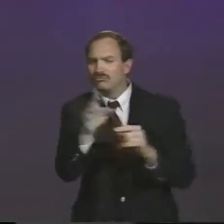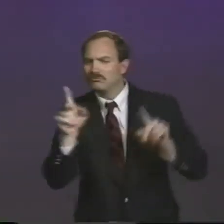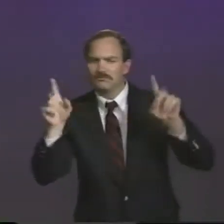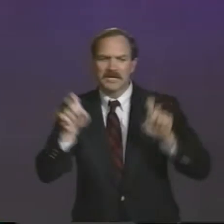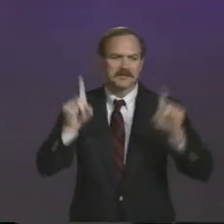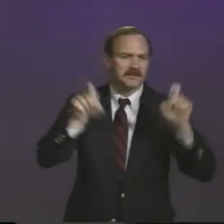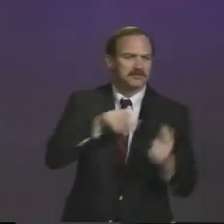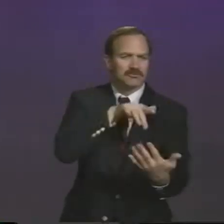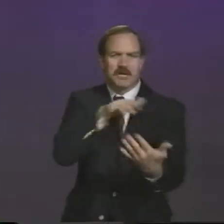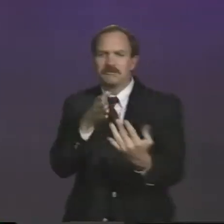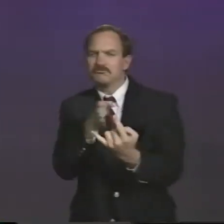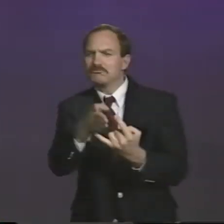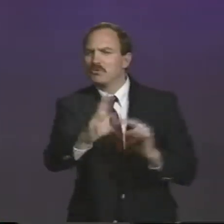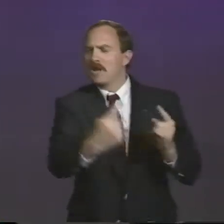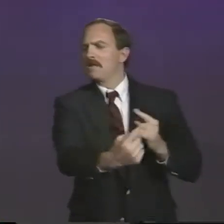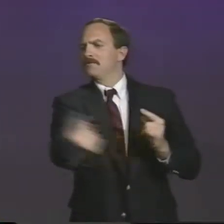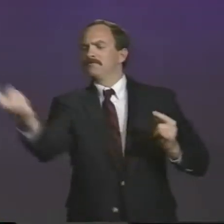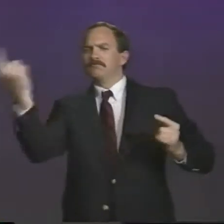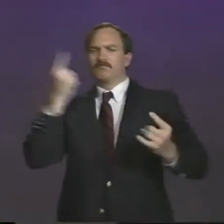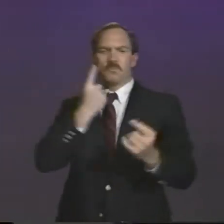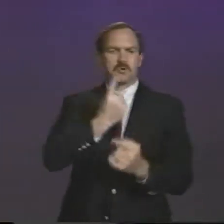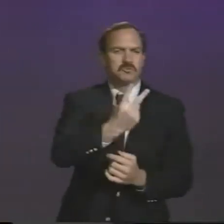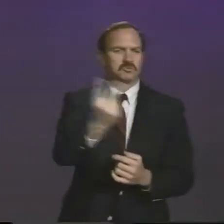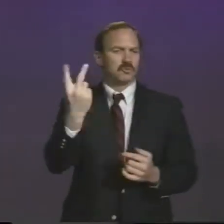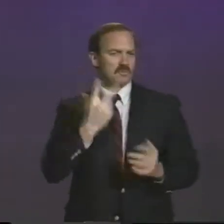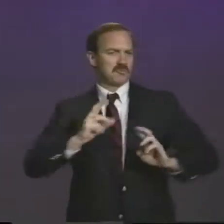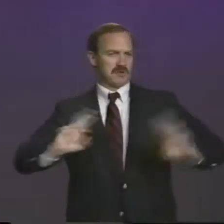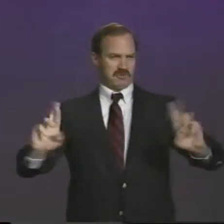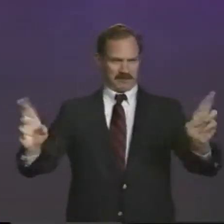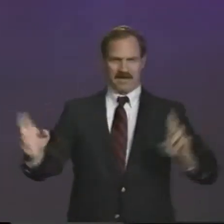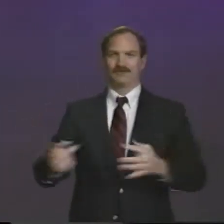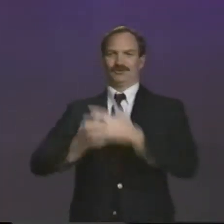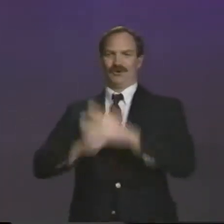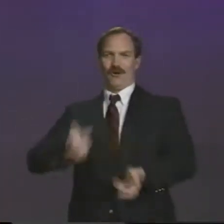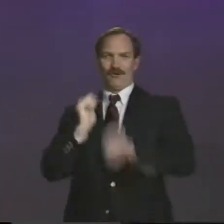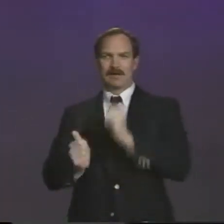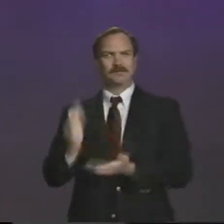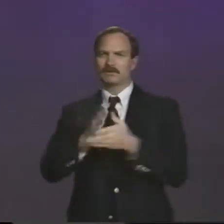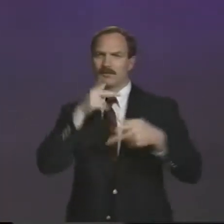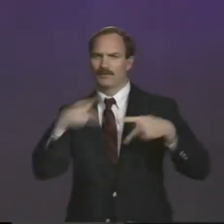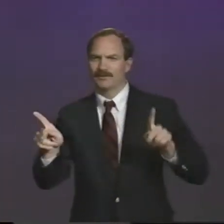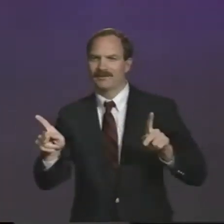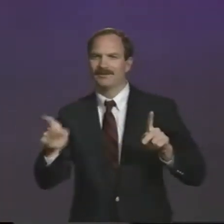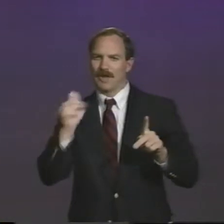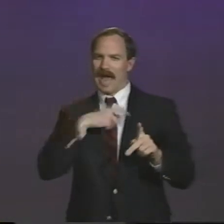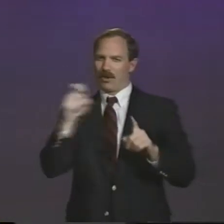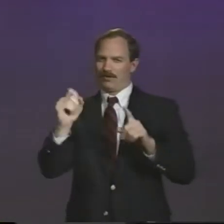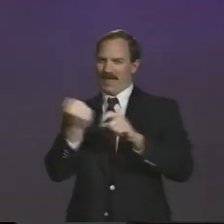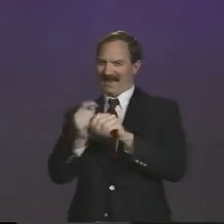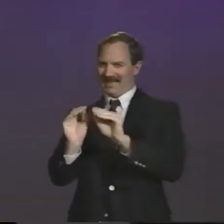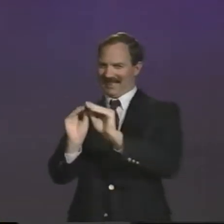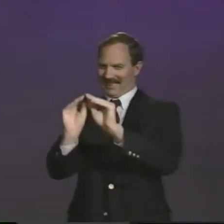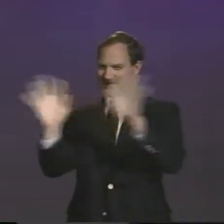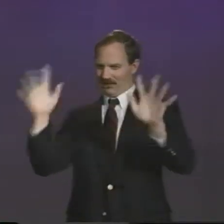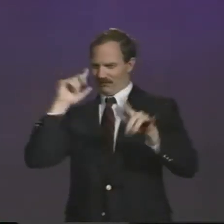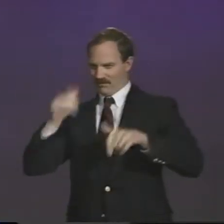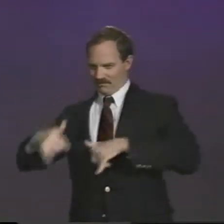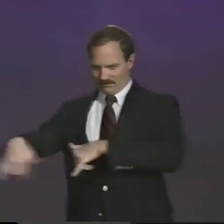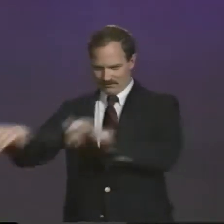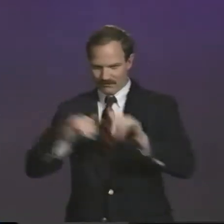There are some who can go through the gates or around them to check the course. They're permitted to do that two or three times. Oftentimes, they're ready after that, but we don't permit that. We have